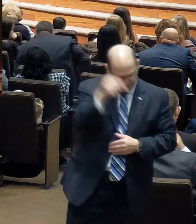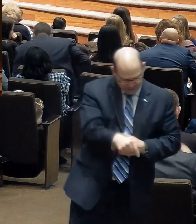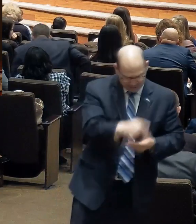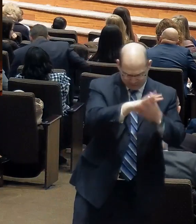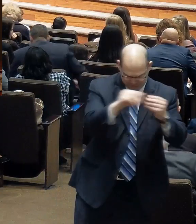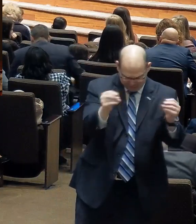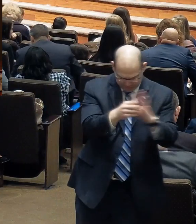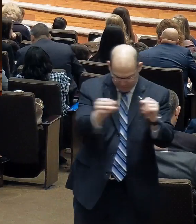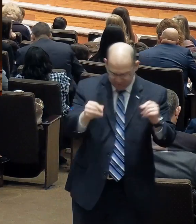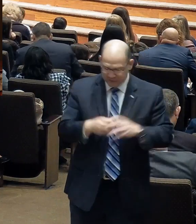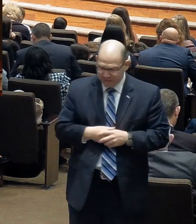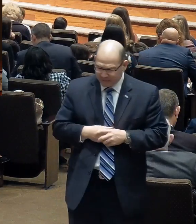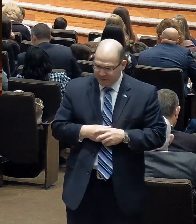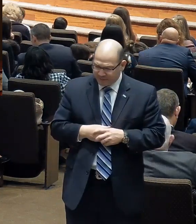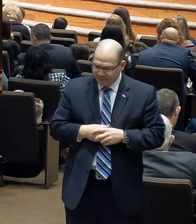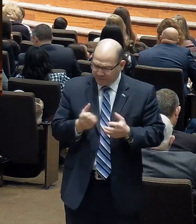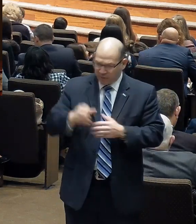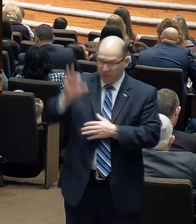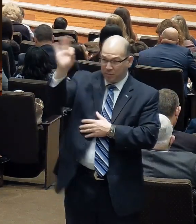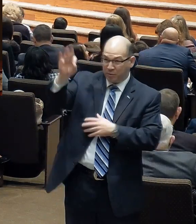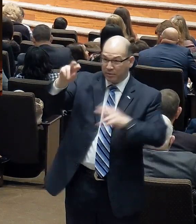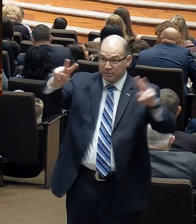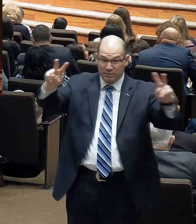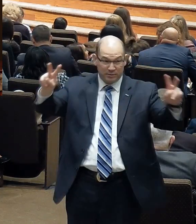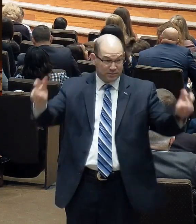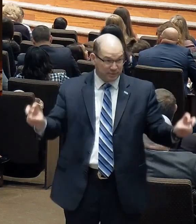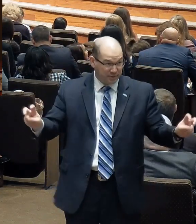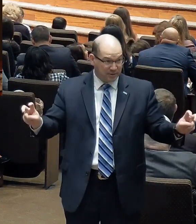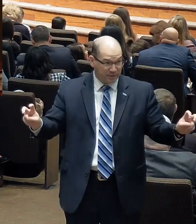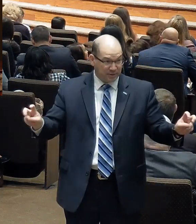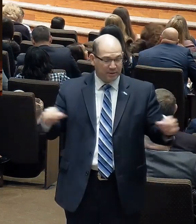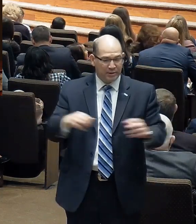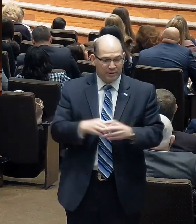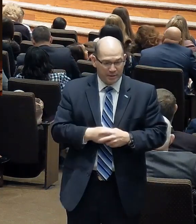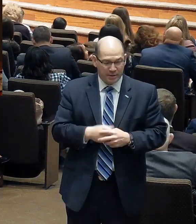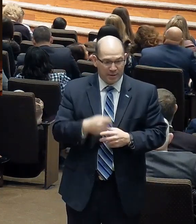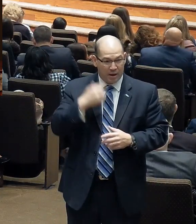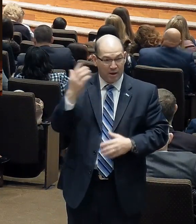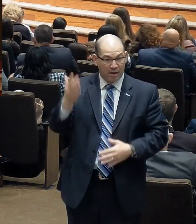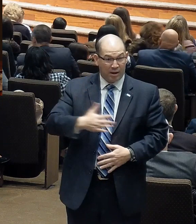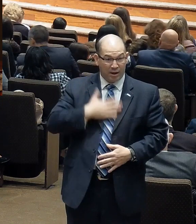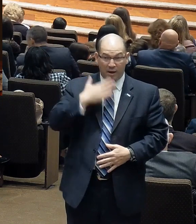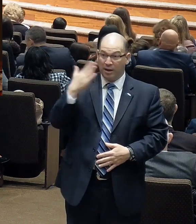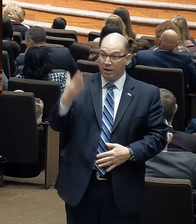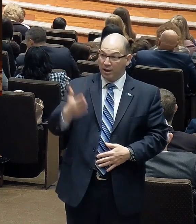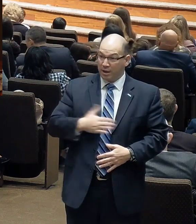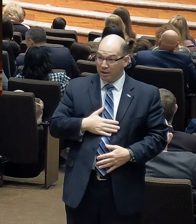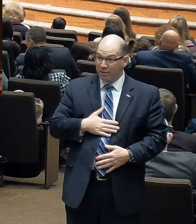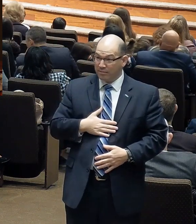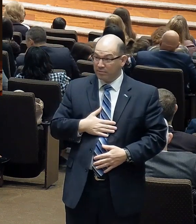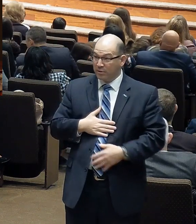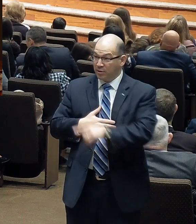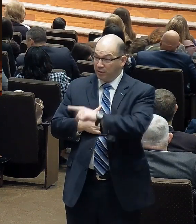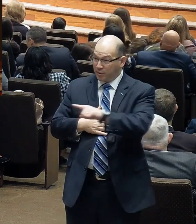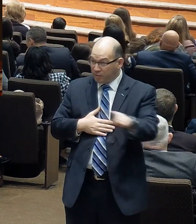to preach a message entitled, I'm glad you're having a trial.